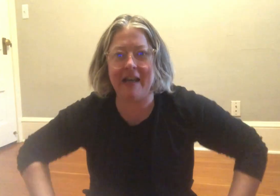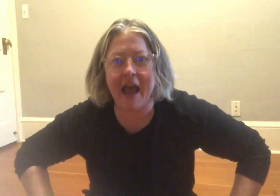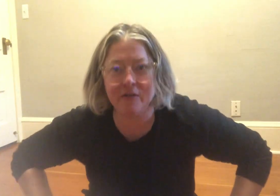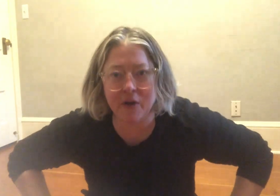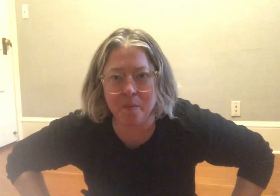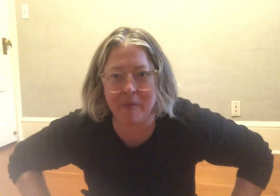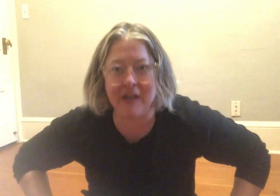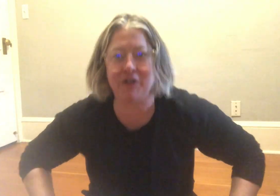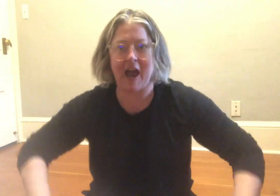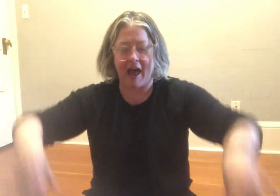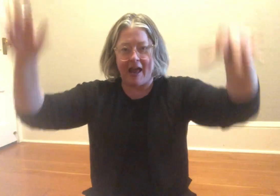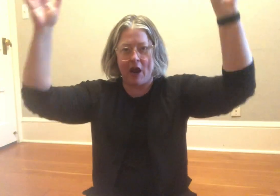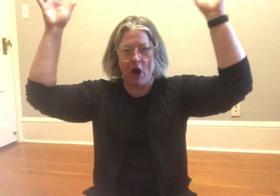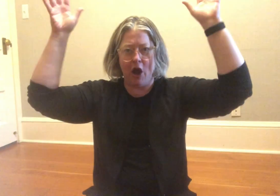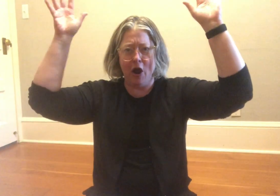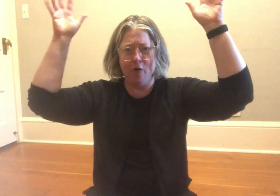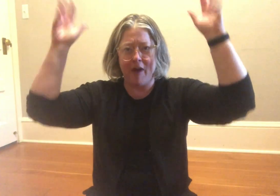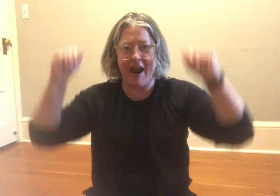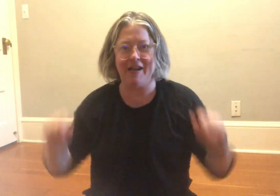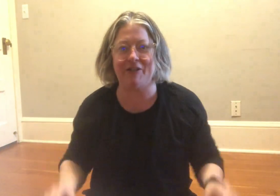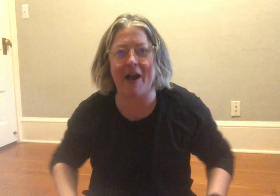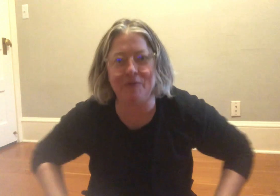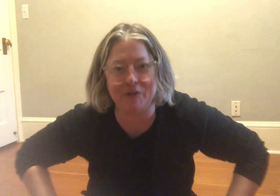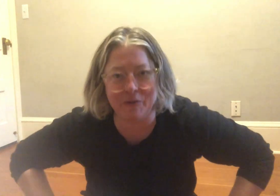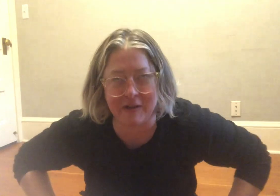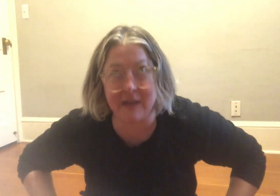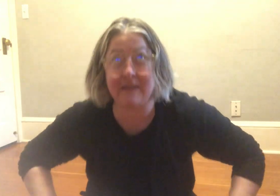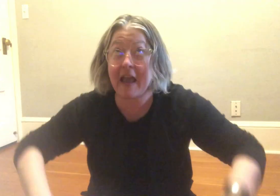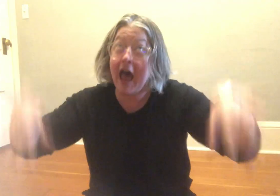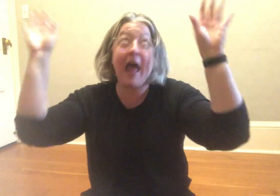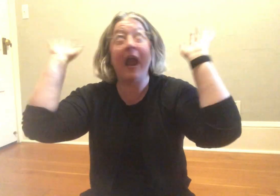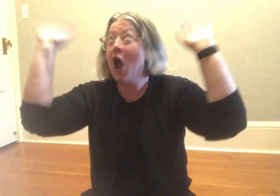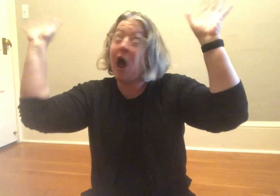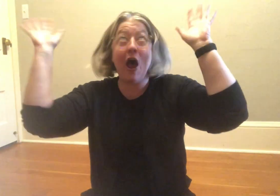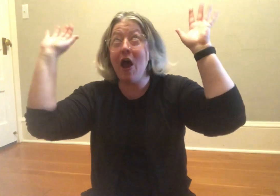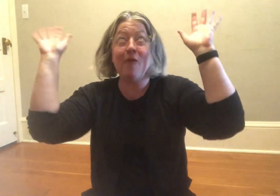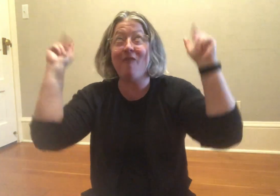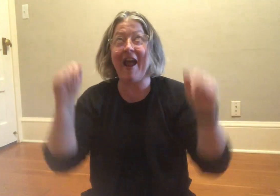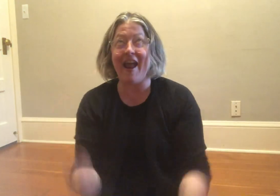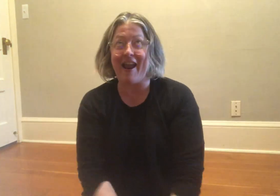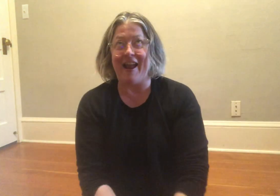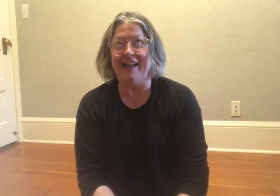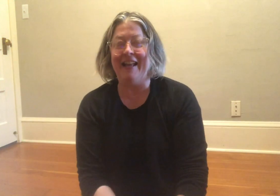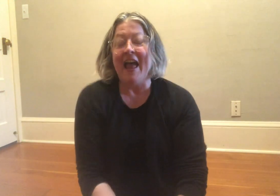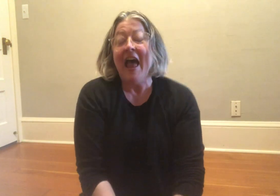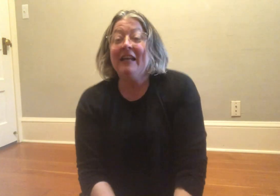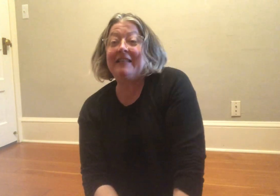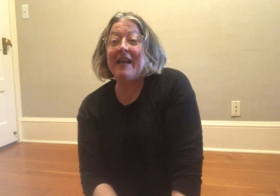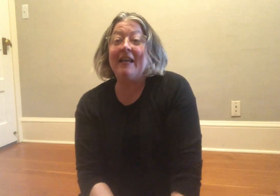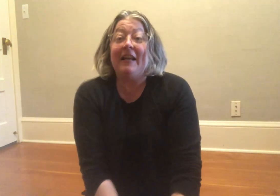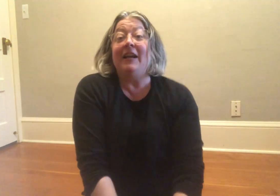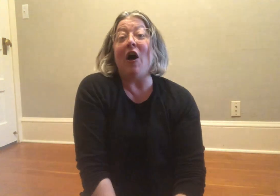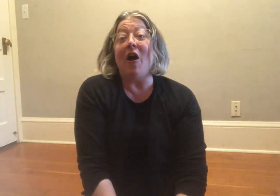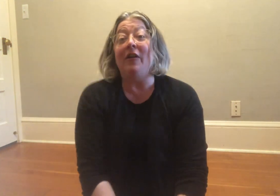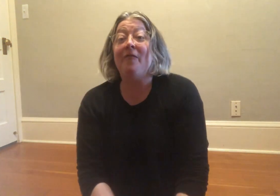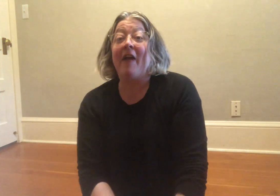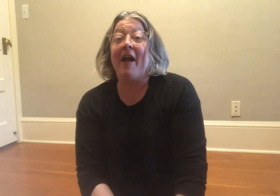Now don't be shy. Hooray! Shout to the sky. Hooray! sitting all around